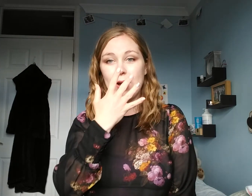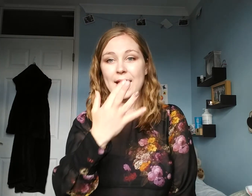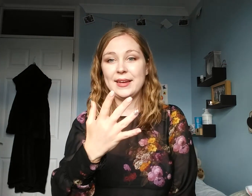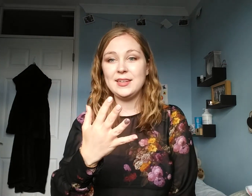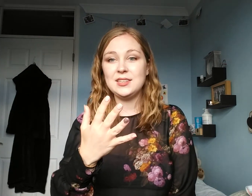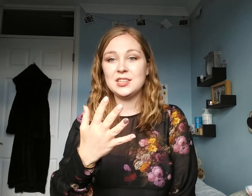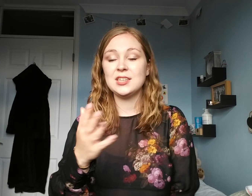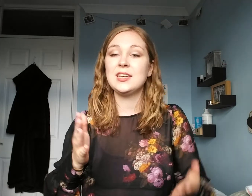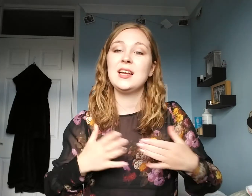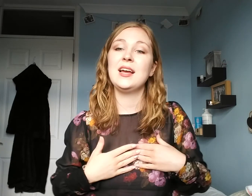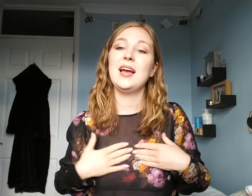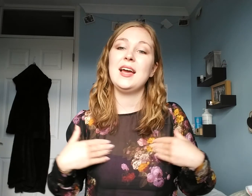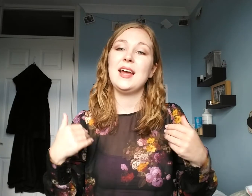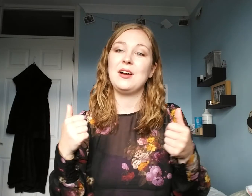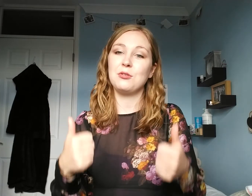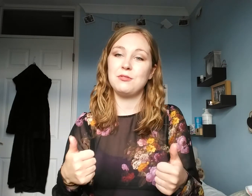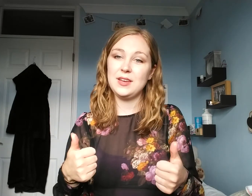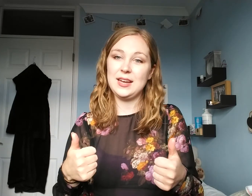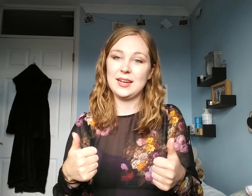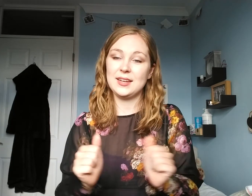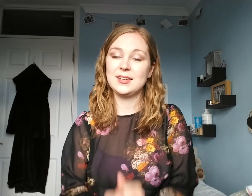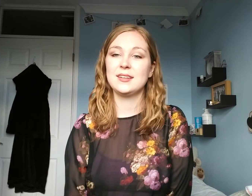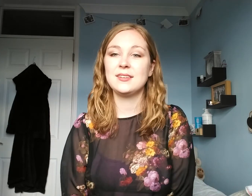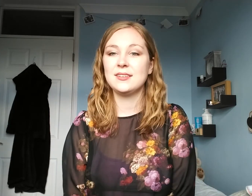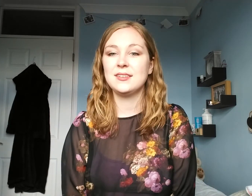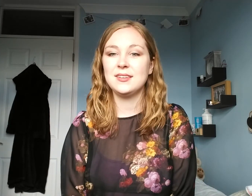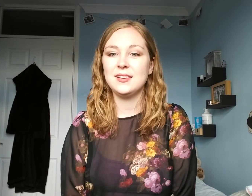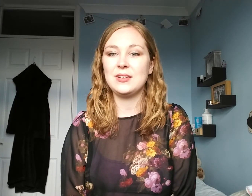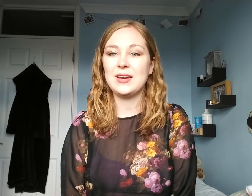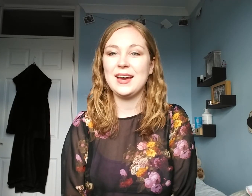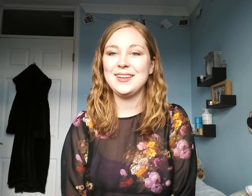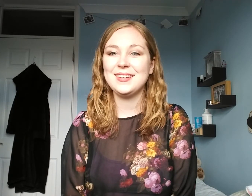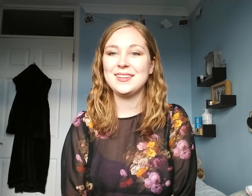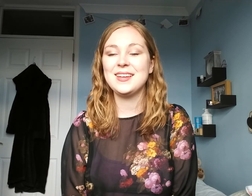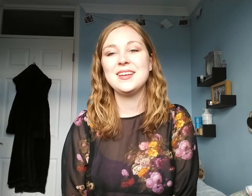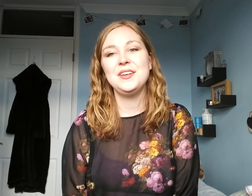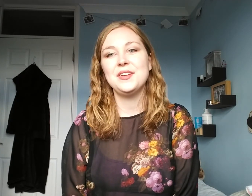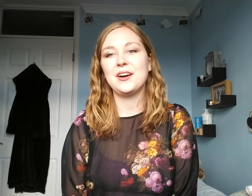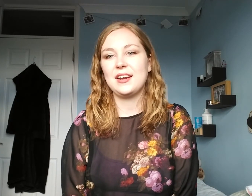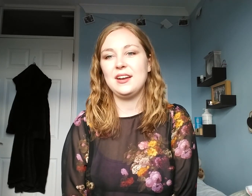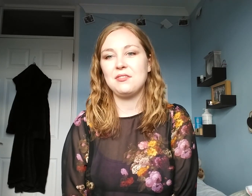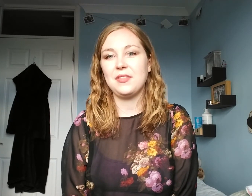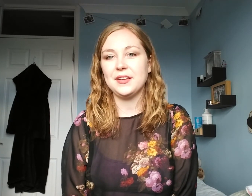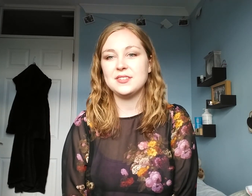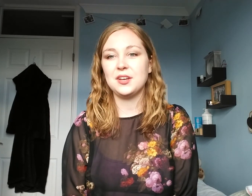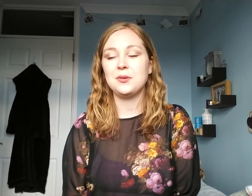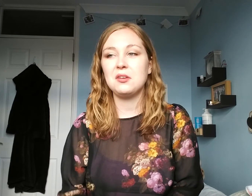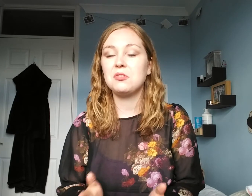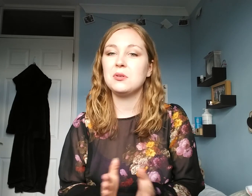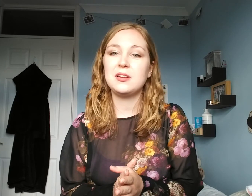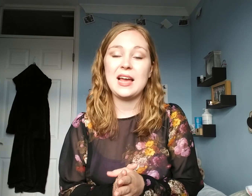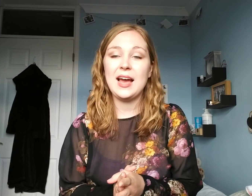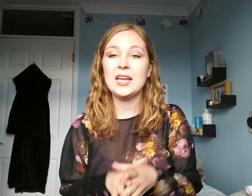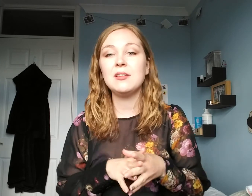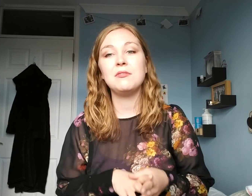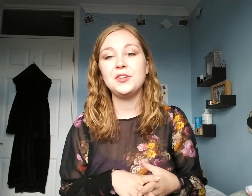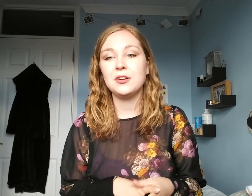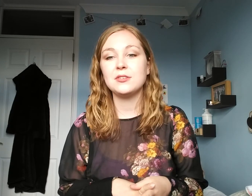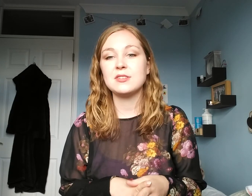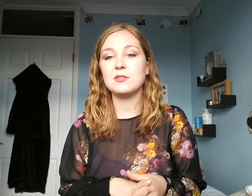age, and how you're feeling. Okay? I'd love that. So, if you can, video yourself